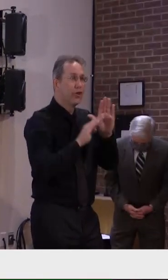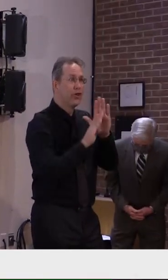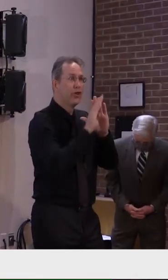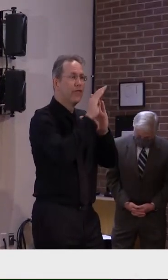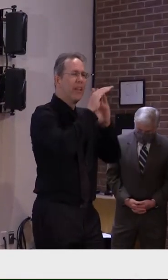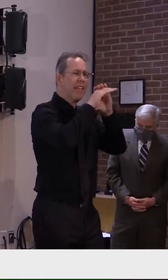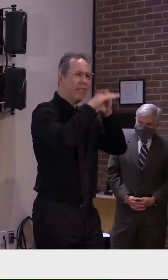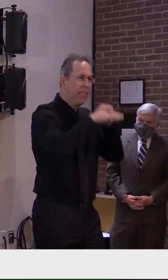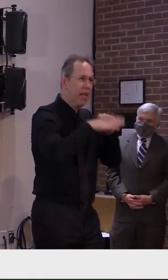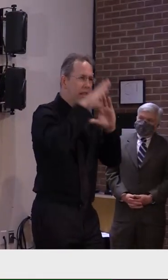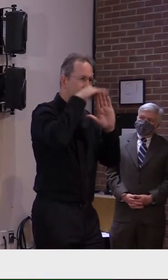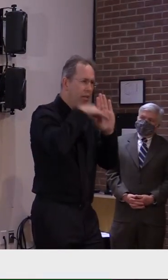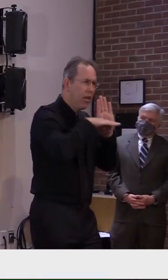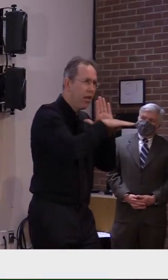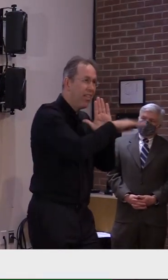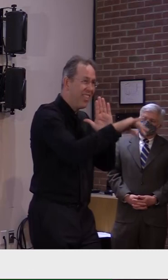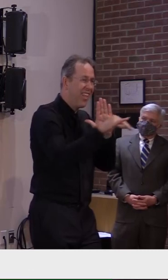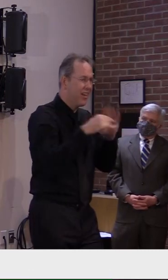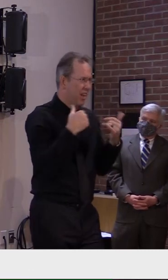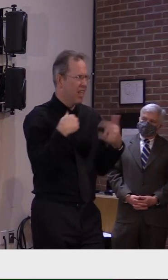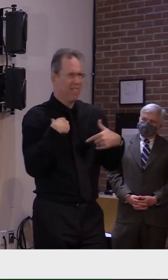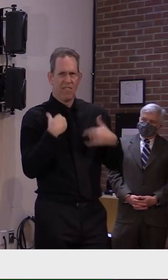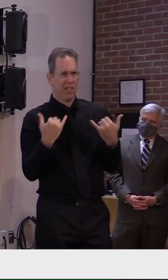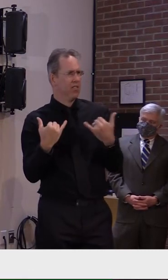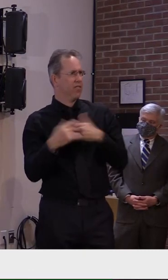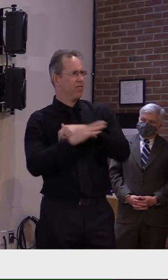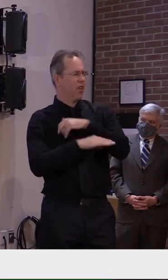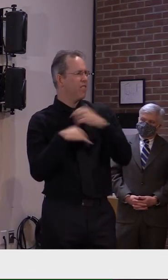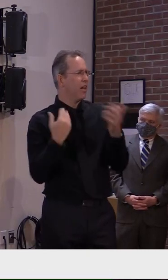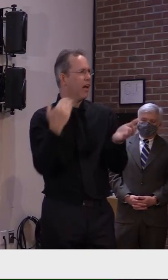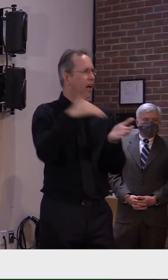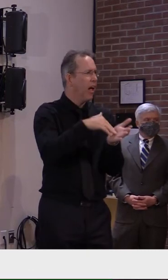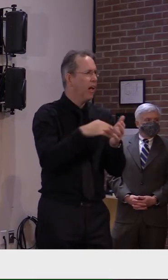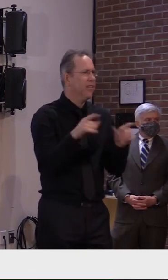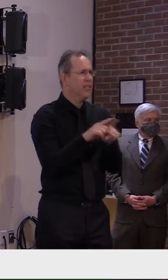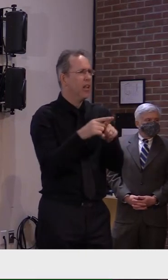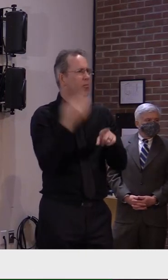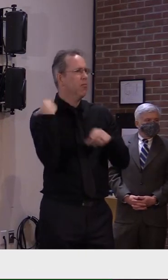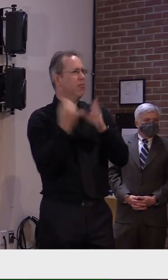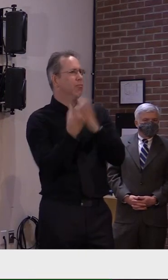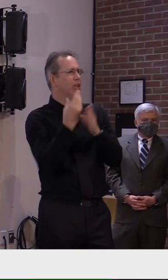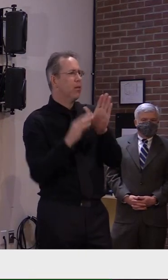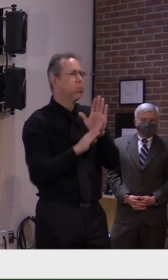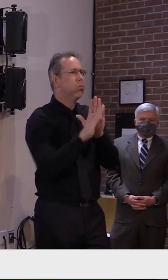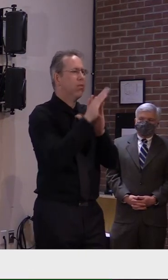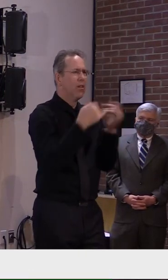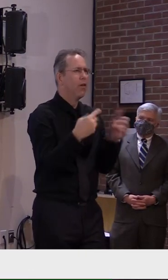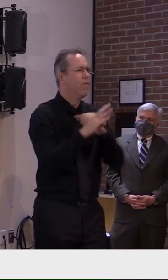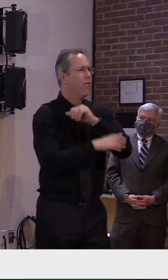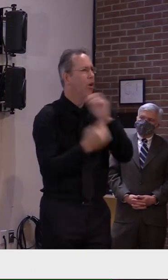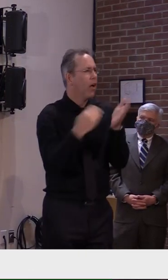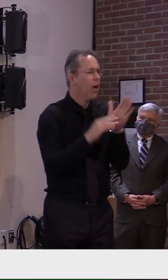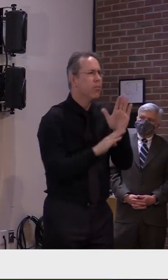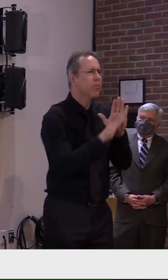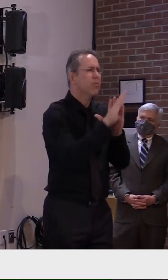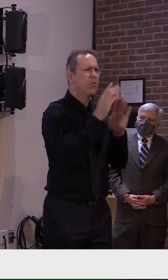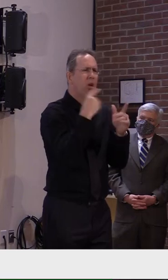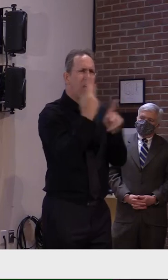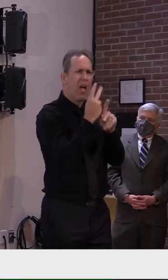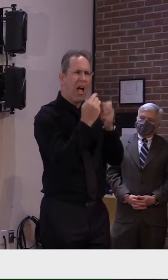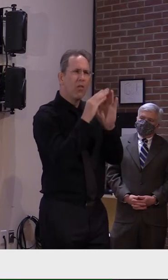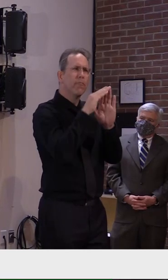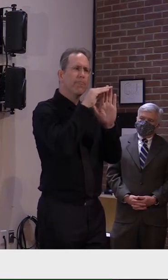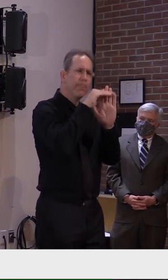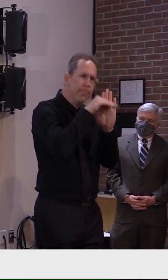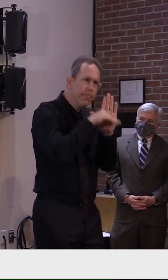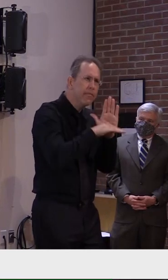Yeah. So Commissioner Peechuk showed you the two curves actually on one slide. And the most surprising